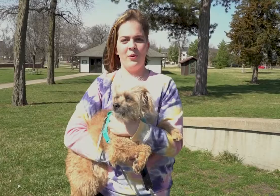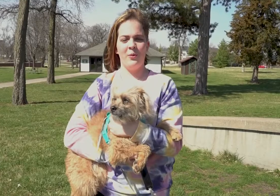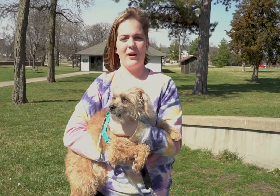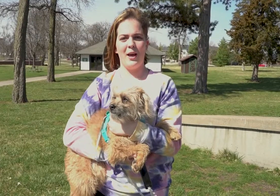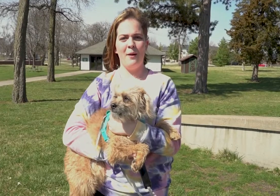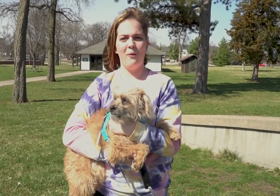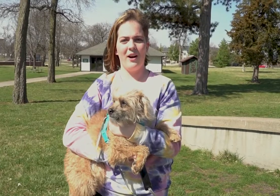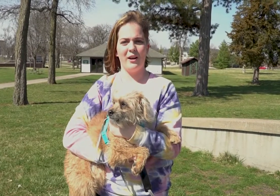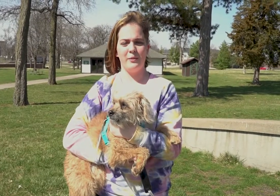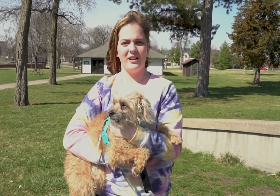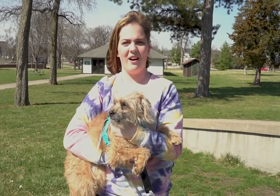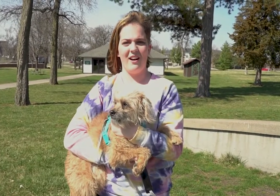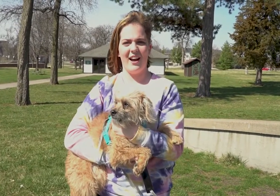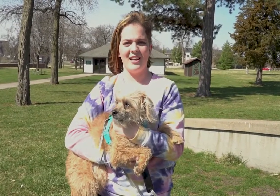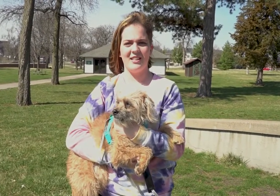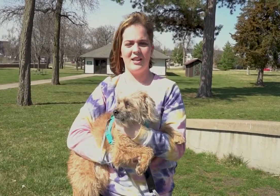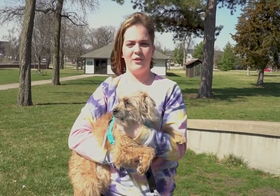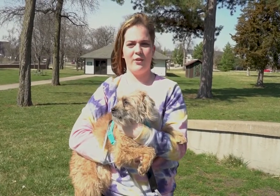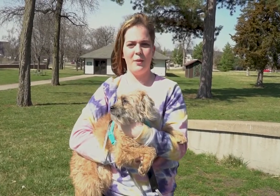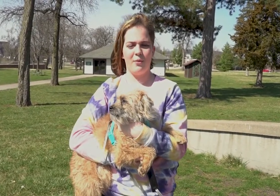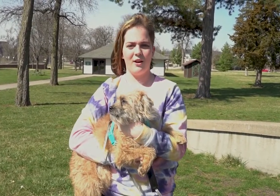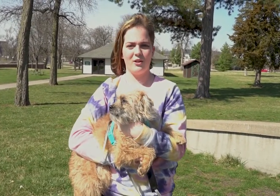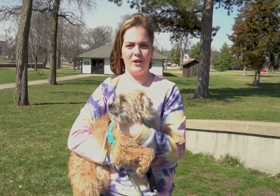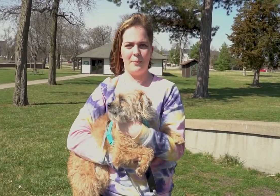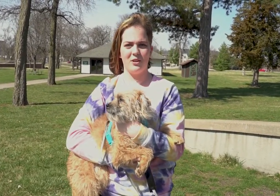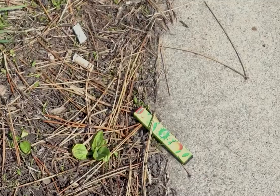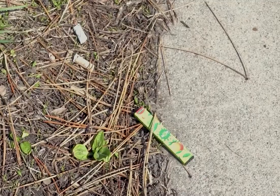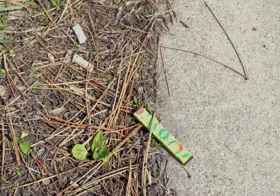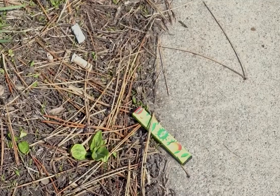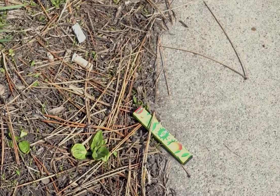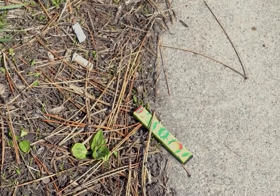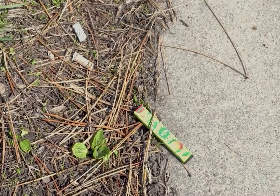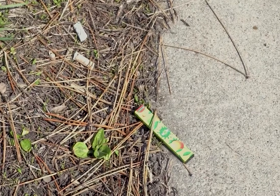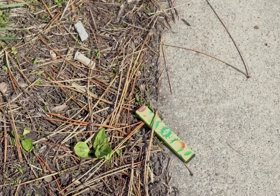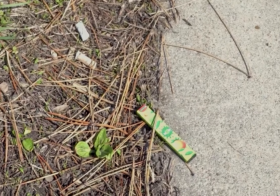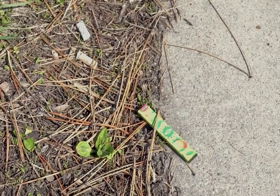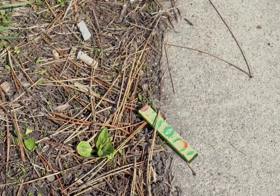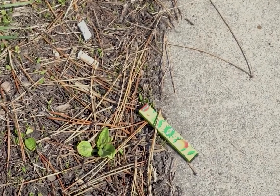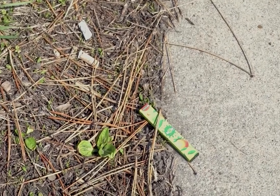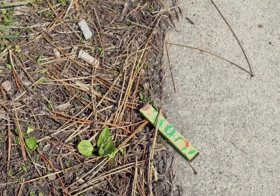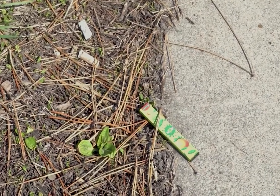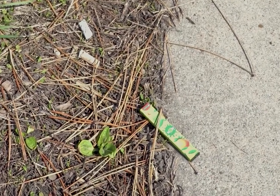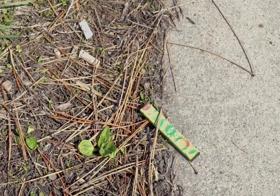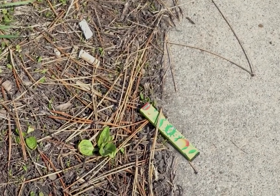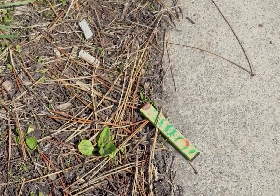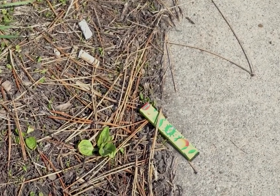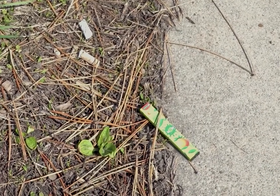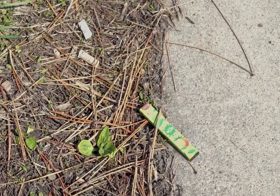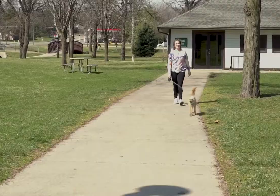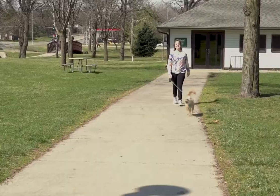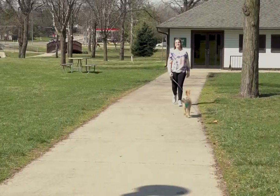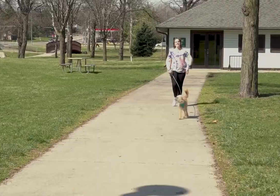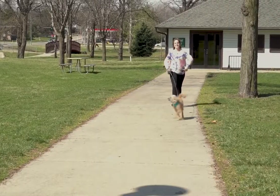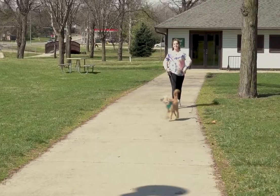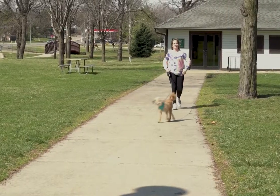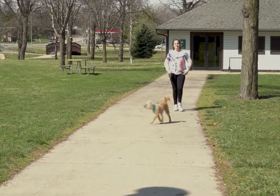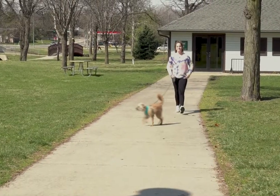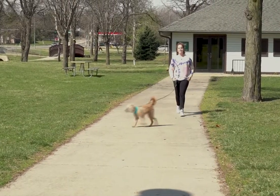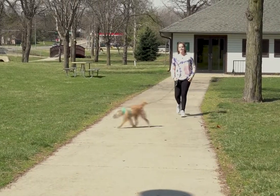When I'm out walking my dog, I see vape products, wrappers, and cigarette butts, and it's really gross. This matters to me because when